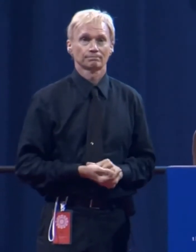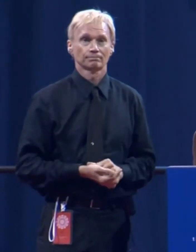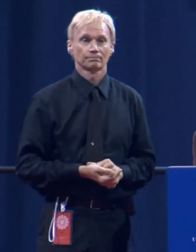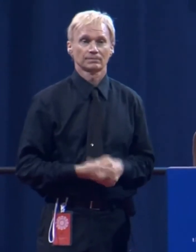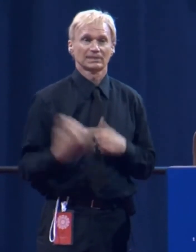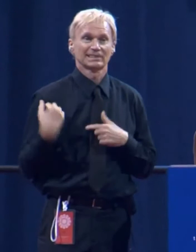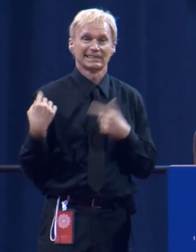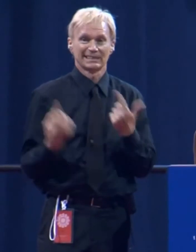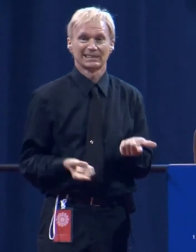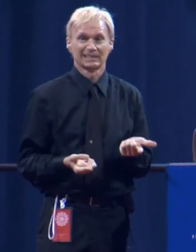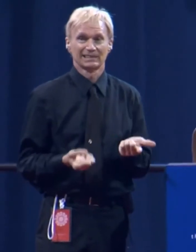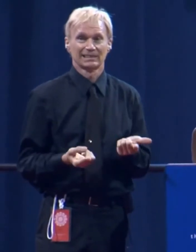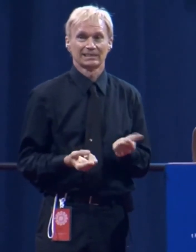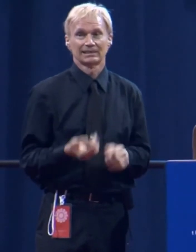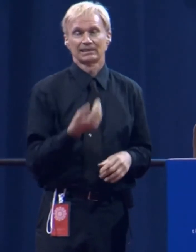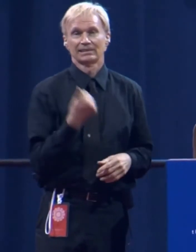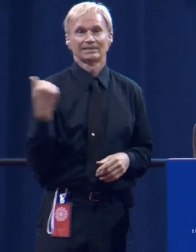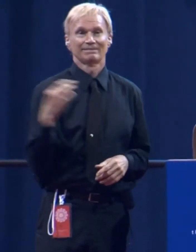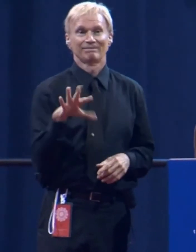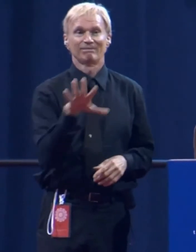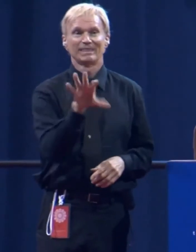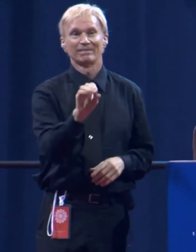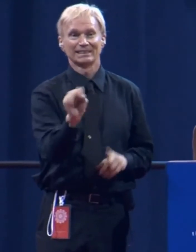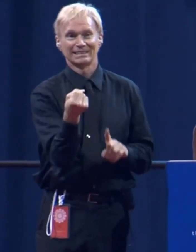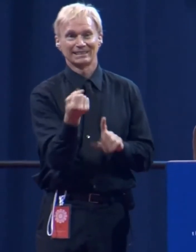since in the 50s,